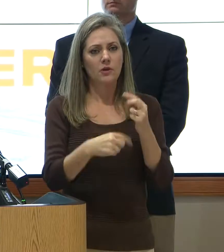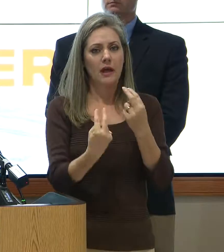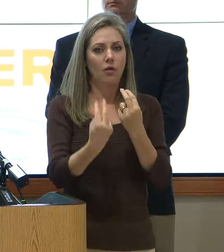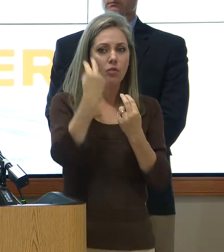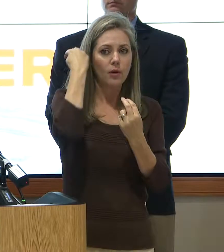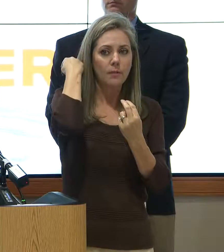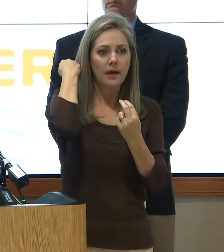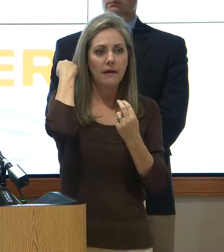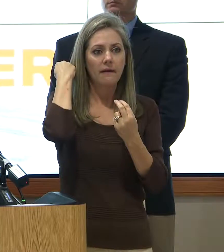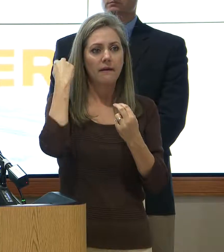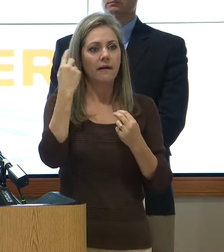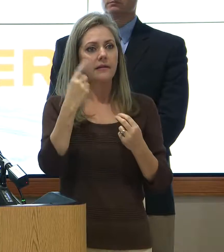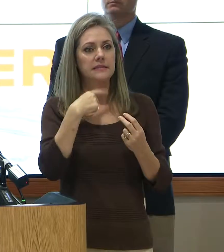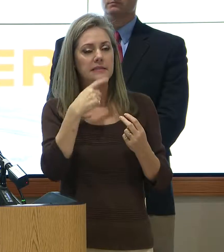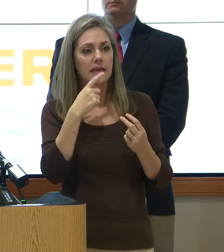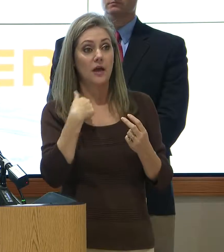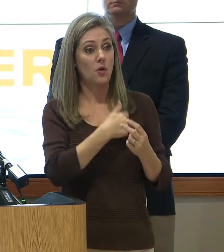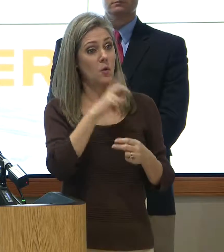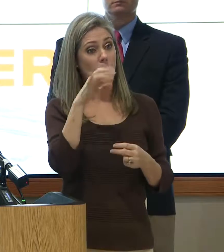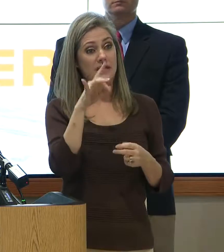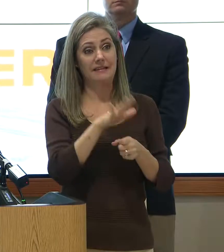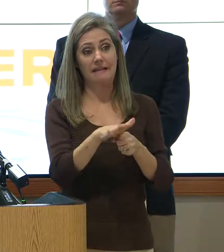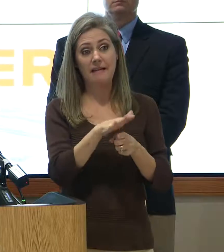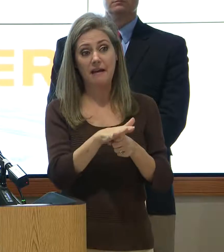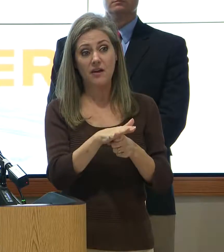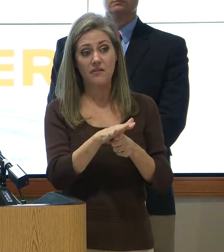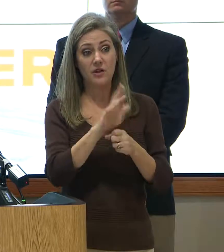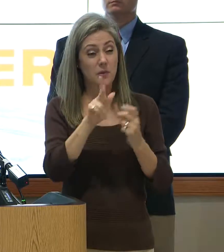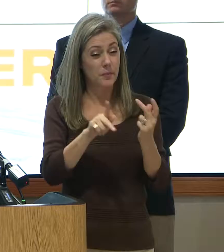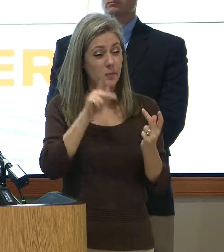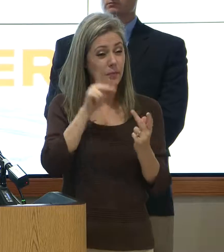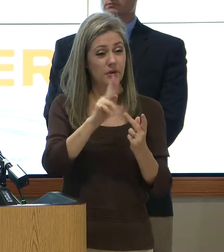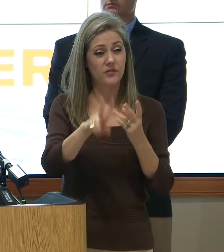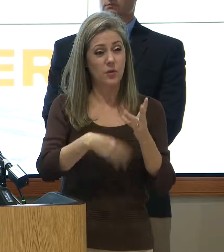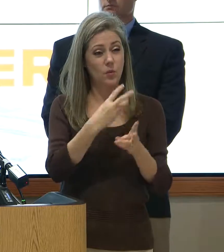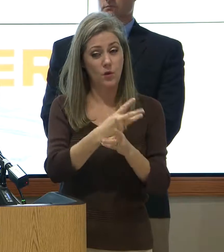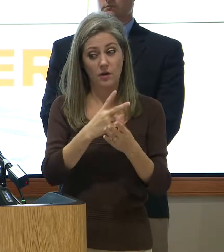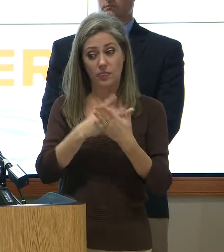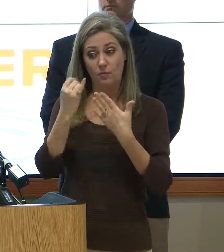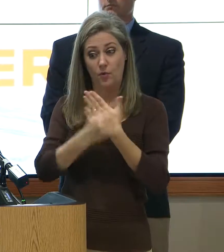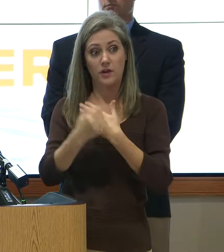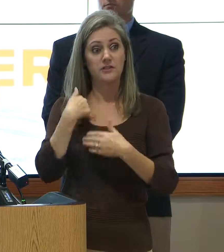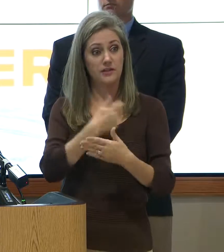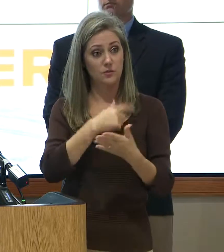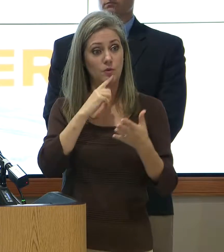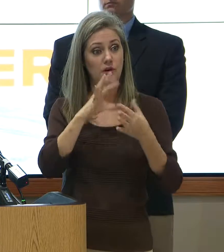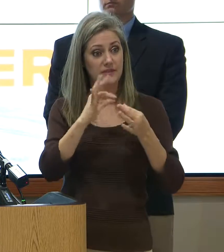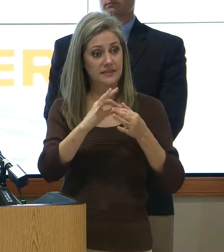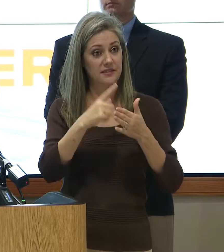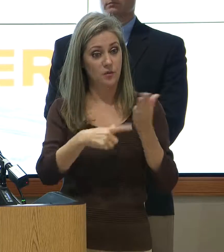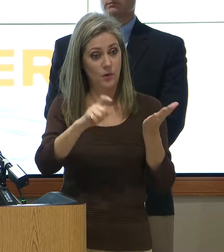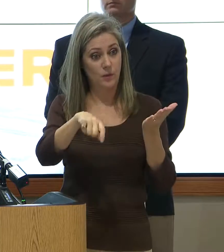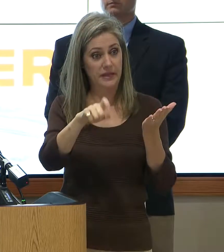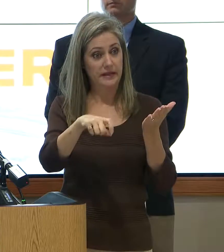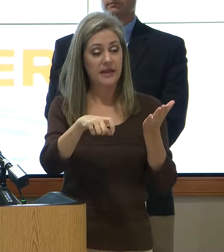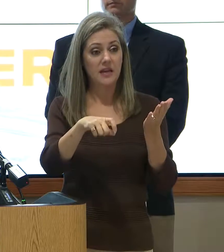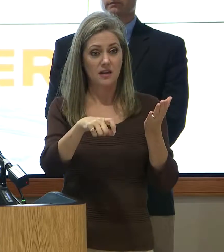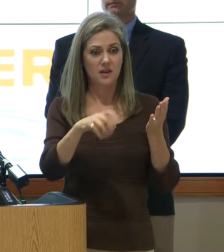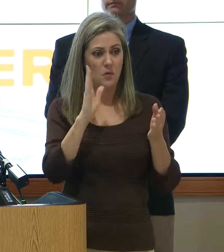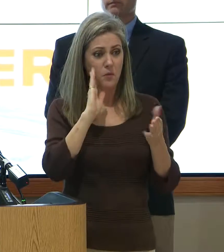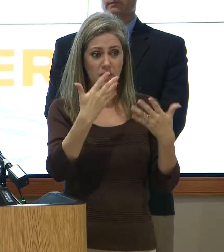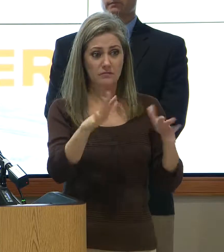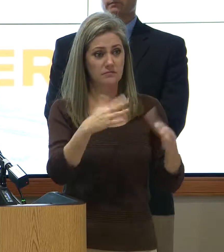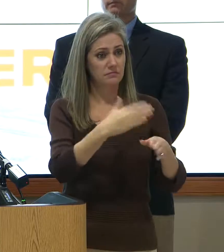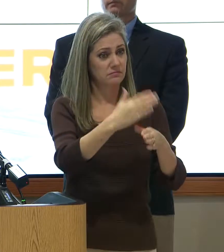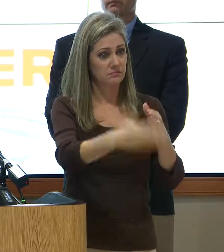and say, have we done enough? In an ideal world, these projects that we're talking about would be much farther along